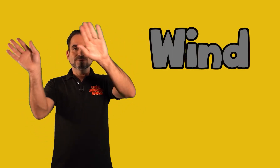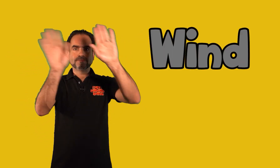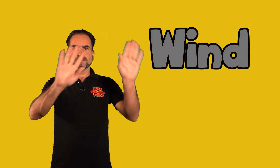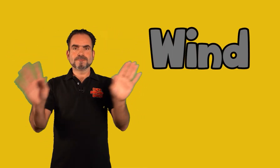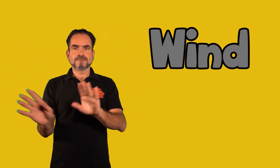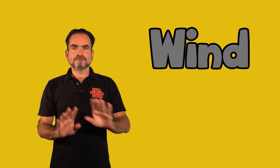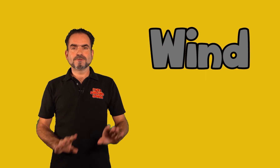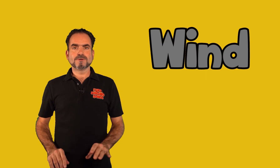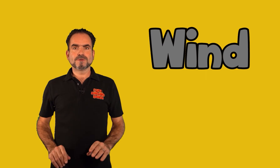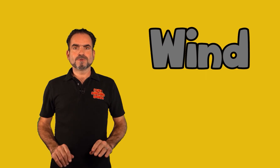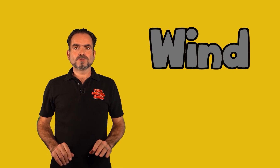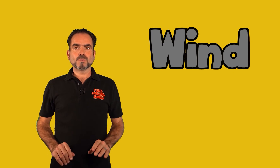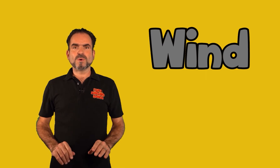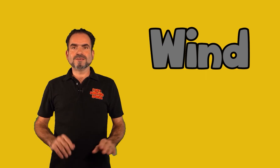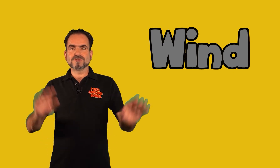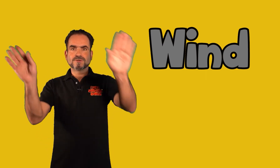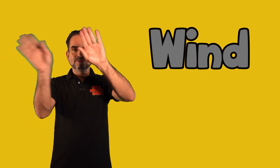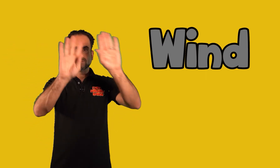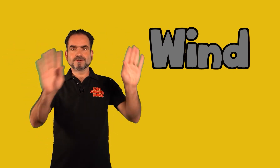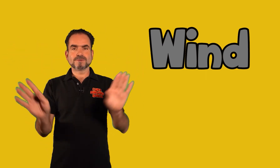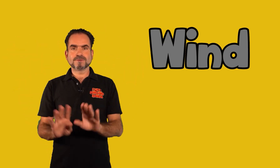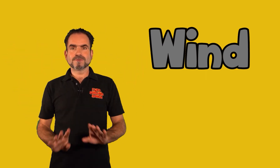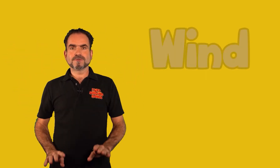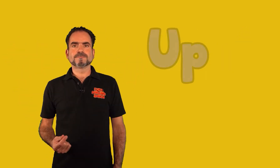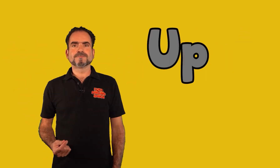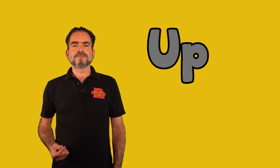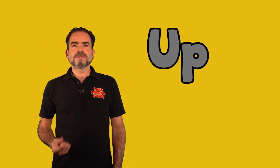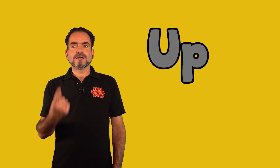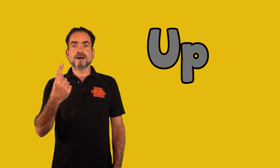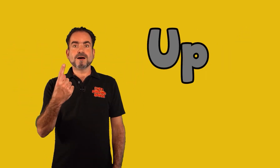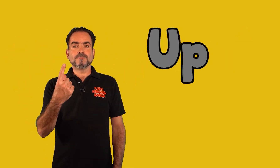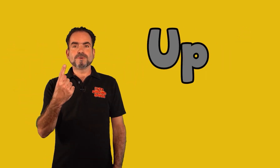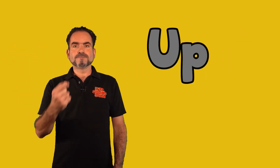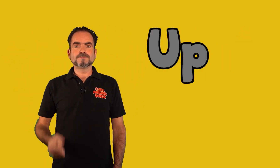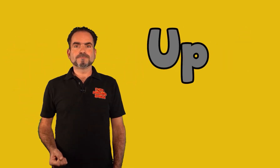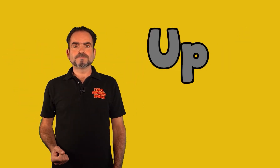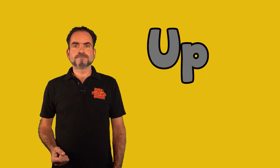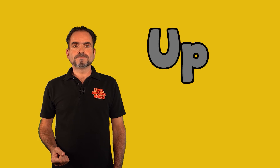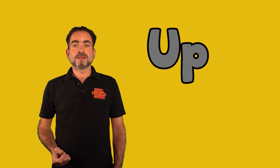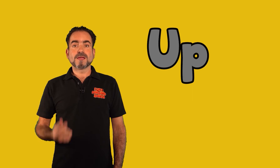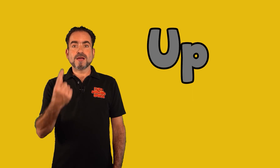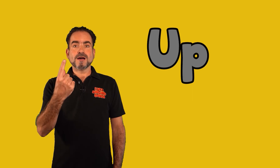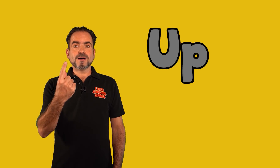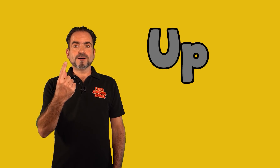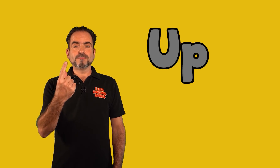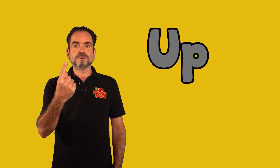wind up up